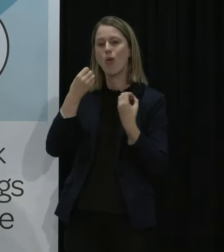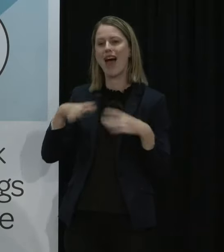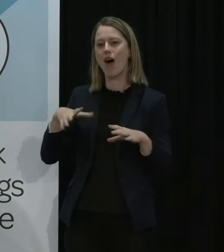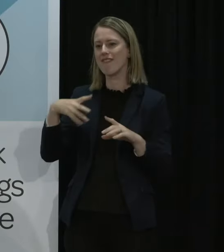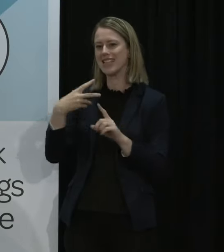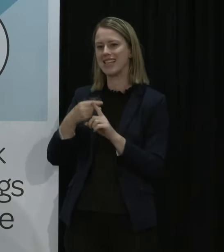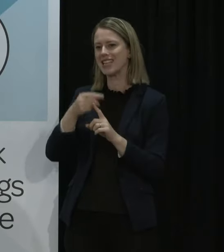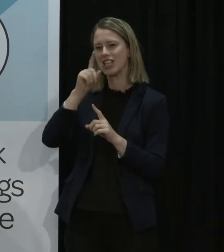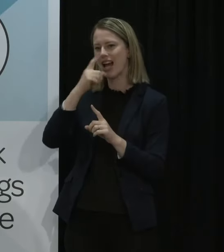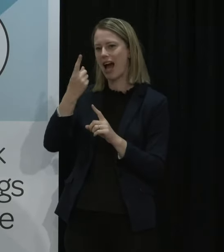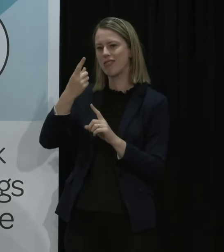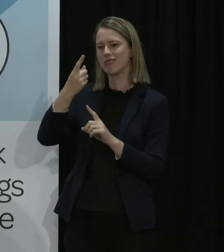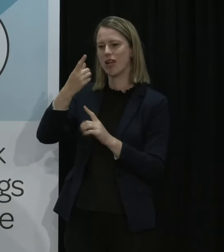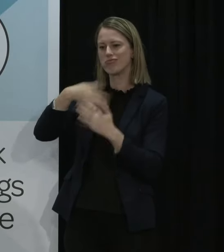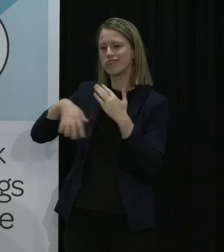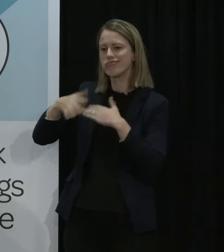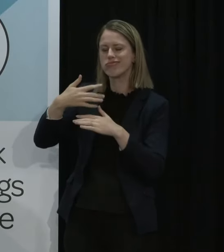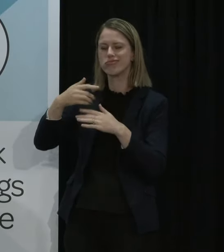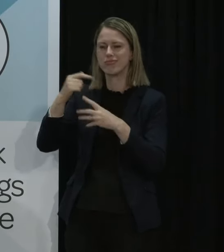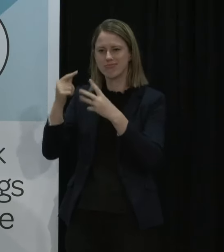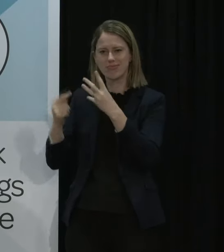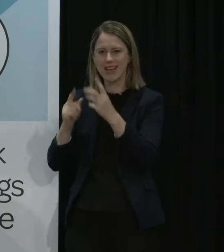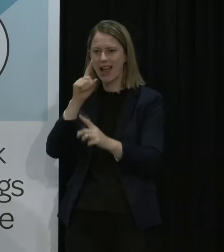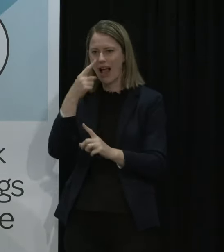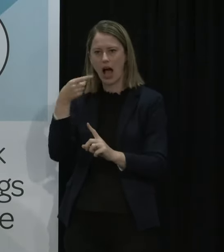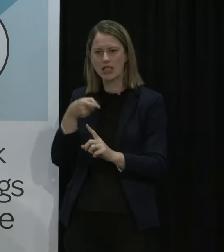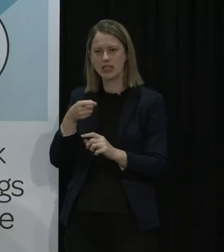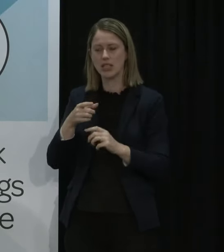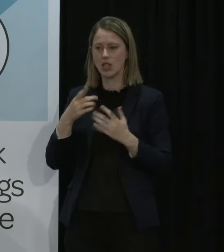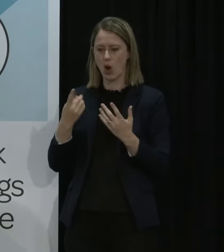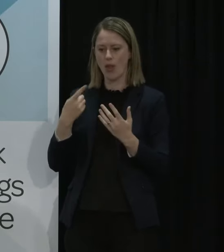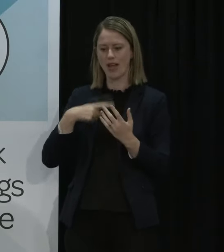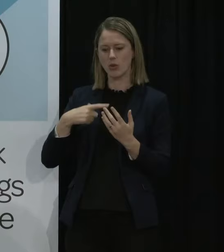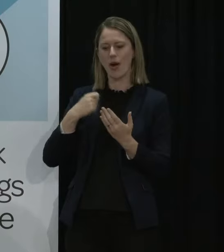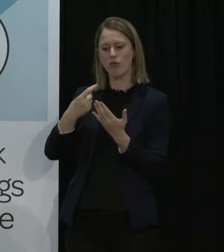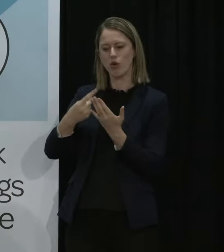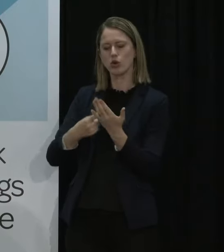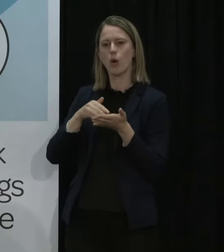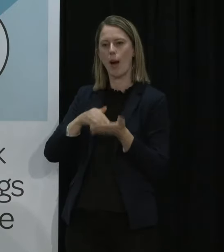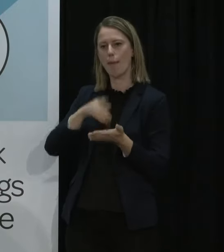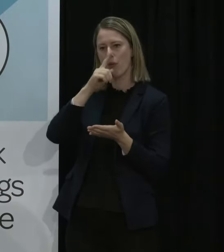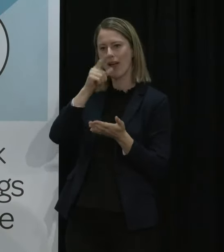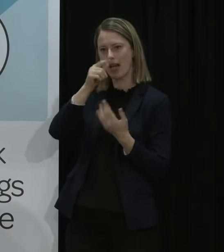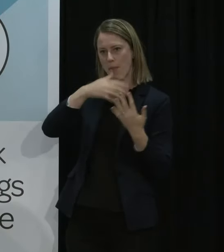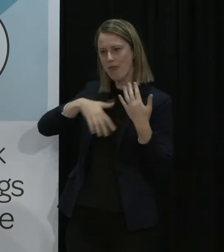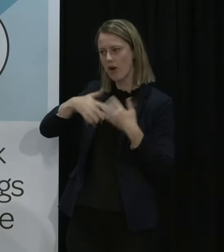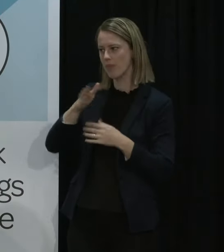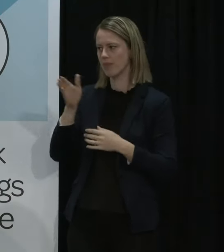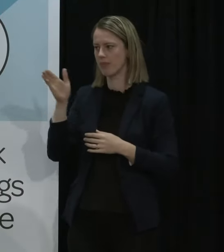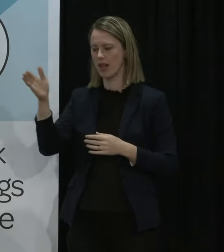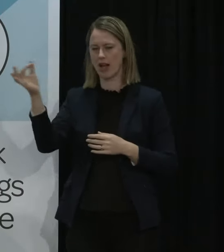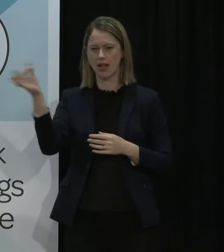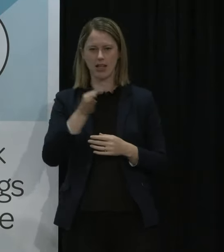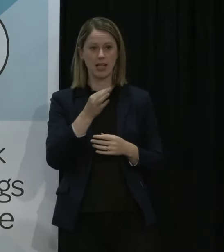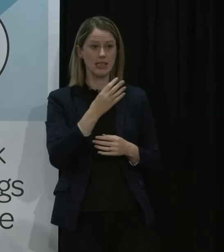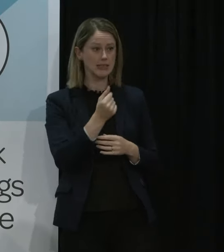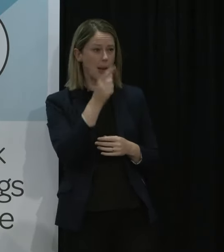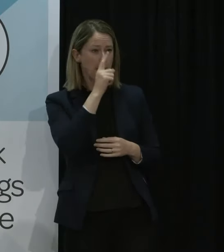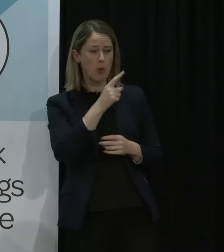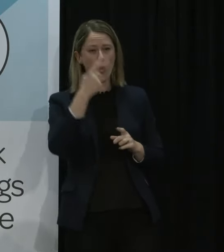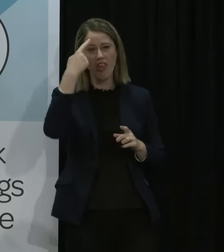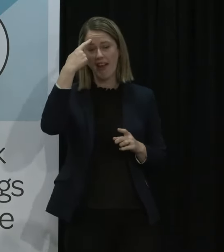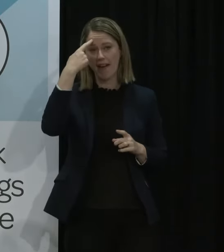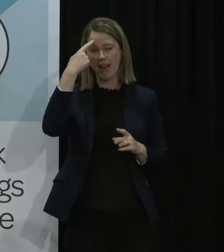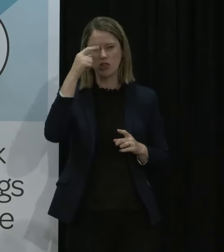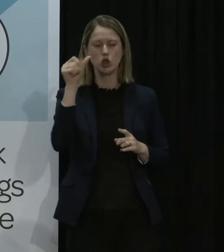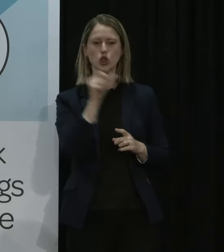undertake particularly higher risk settings so the whole purpose of it is to enable people to move around Would you disagree with those people who